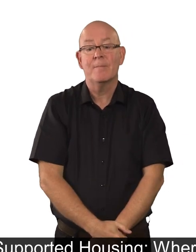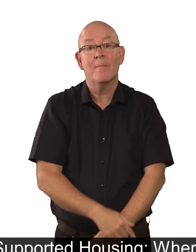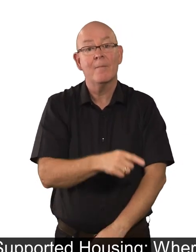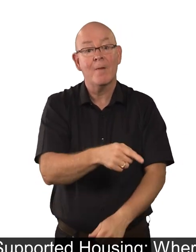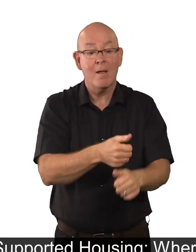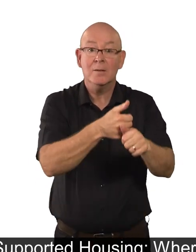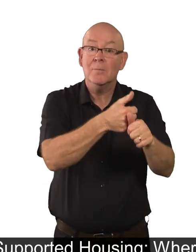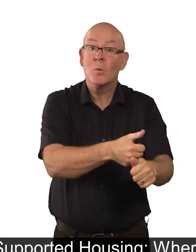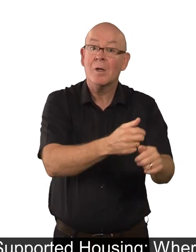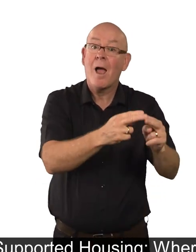Supported housing